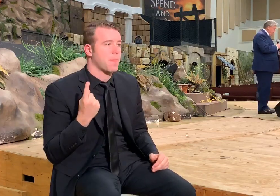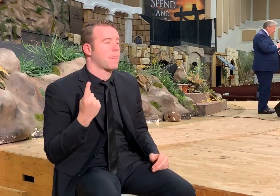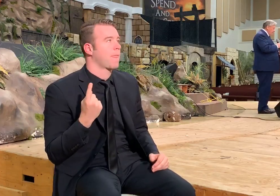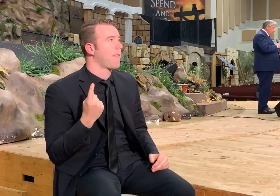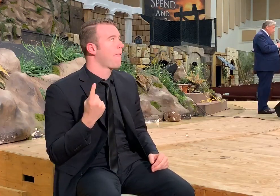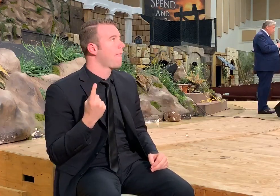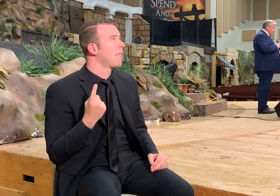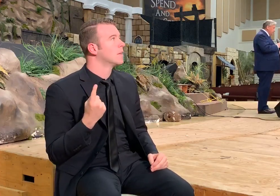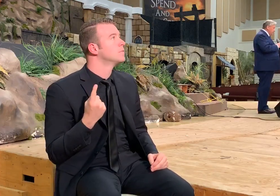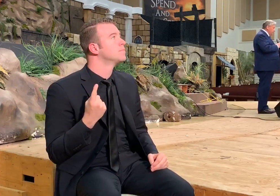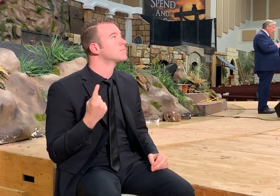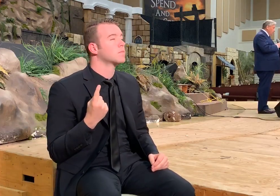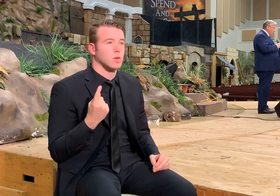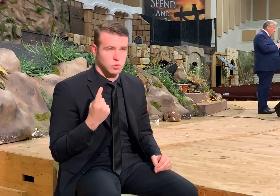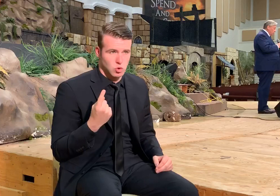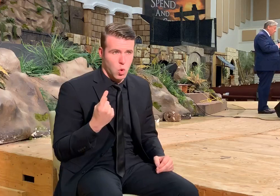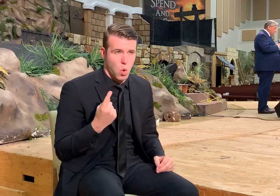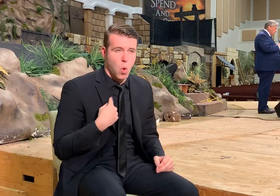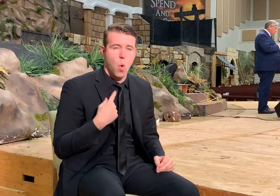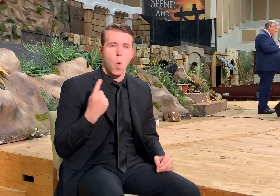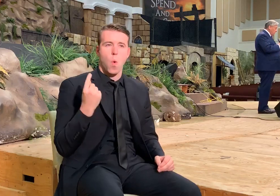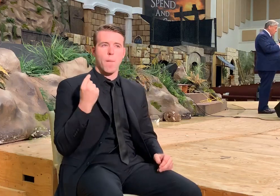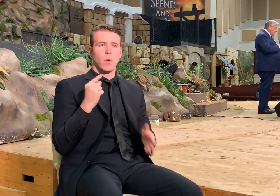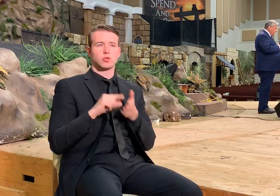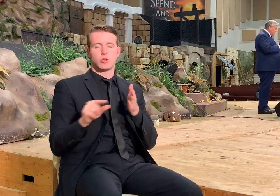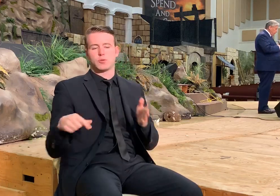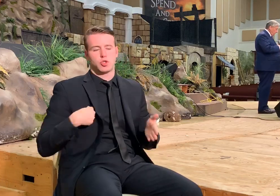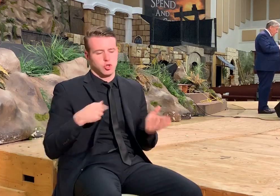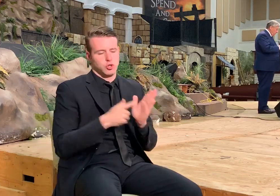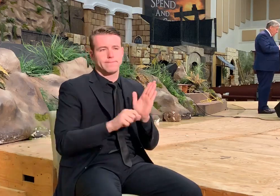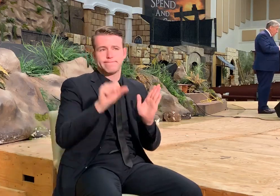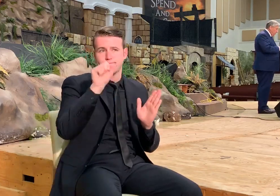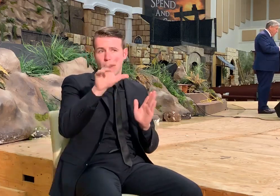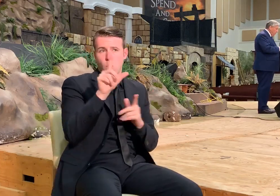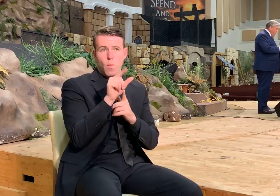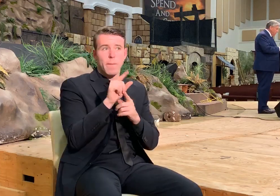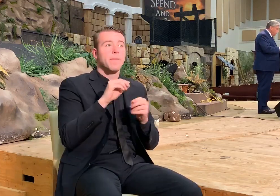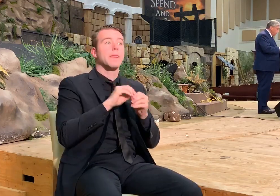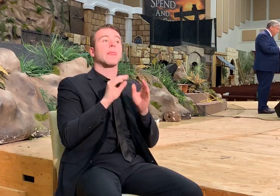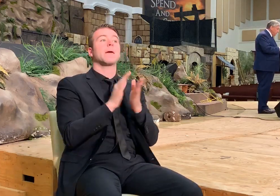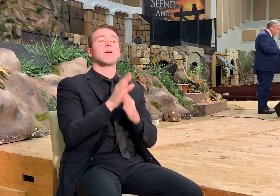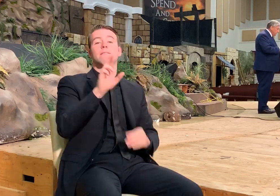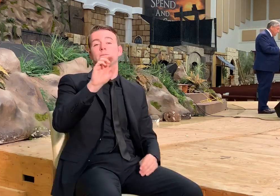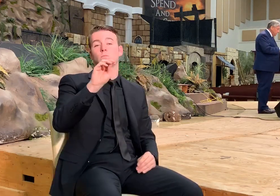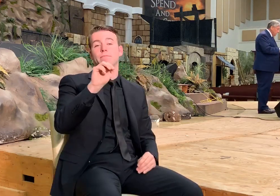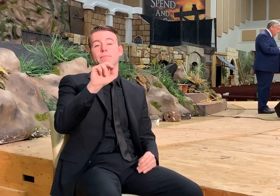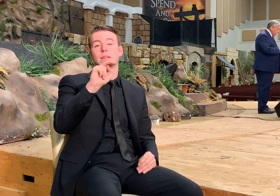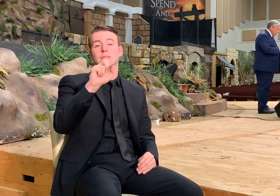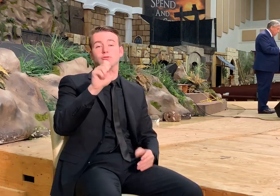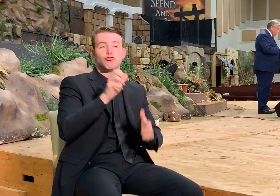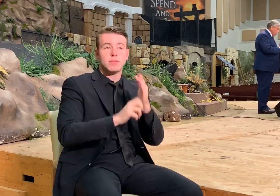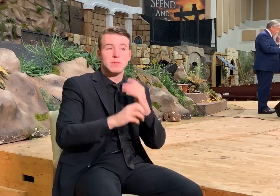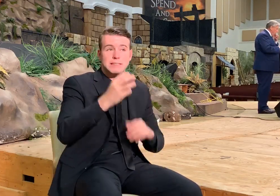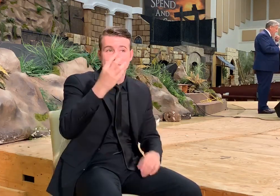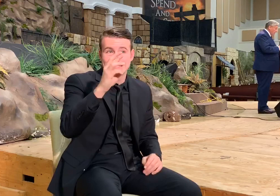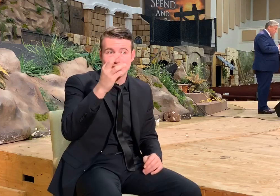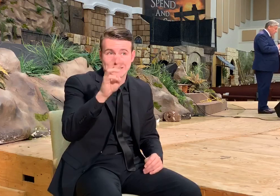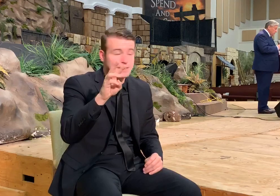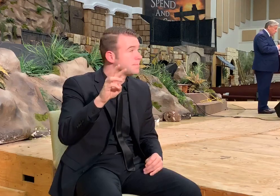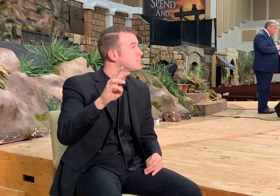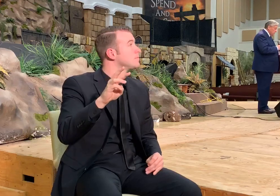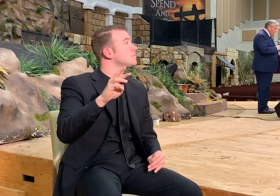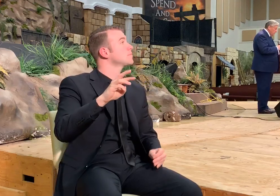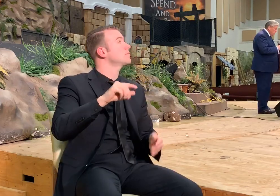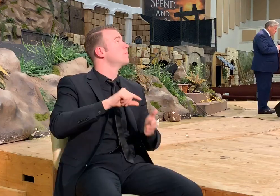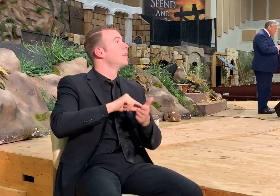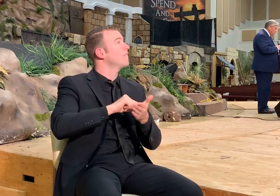Let me see if we can just find one more scripture real quick here in the book of Romans chapter 16 and